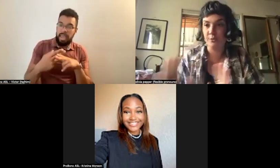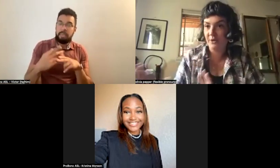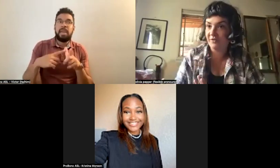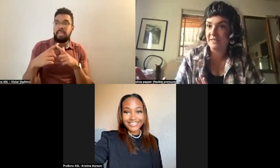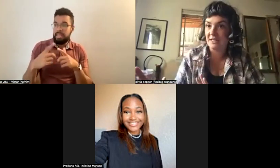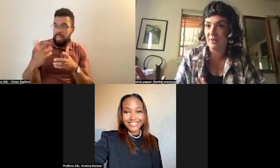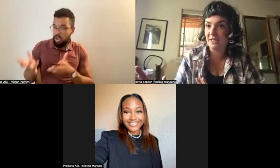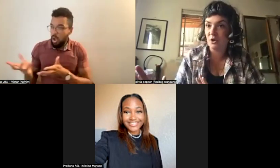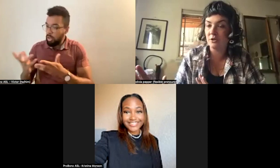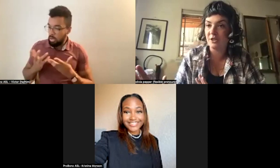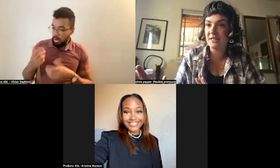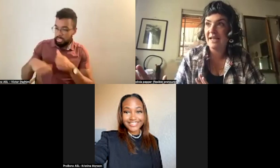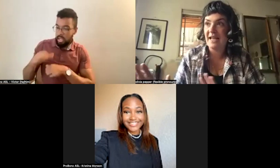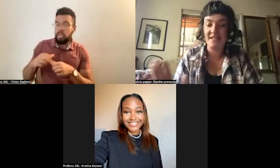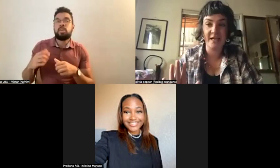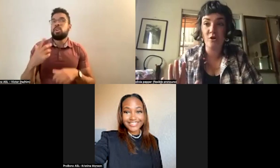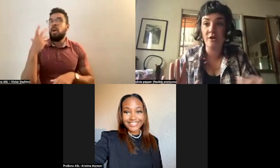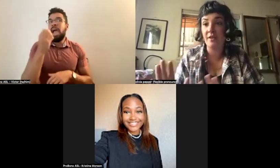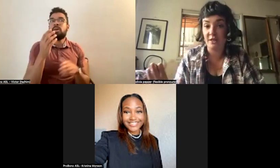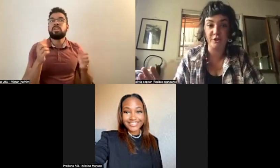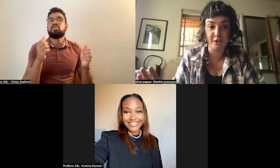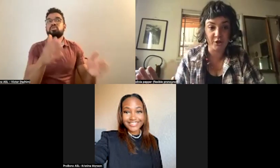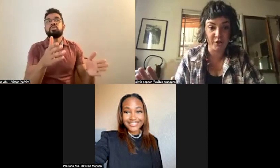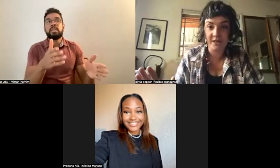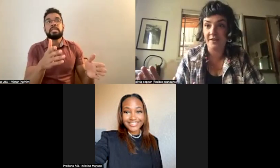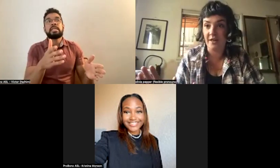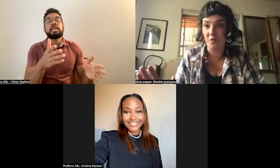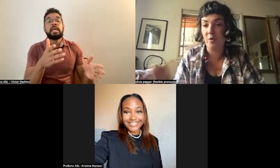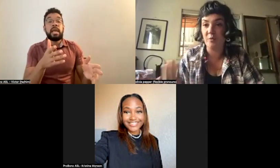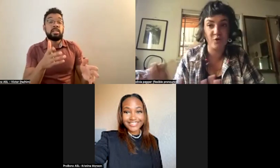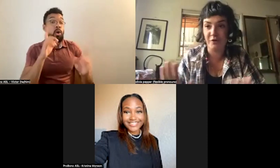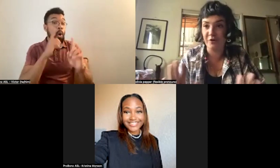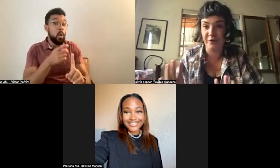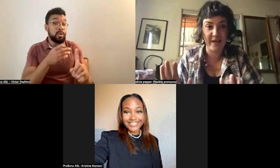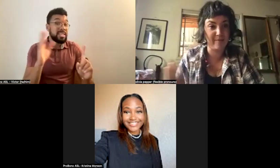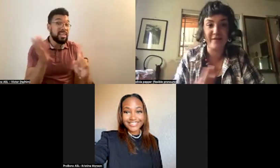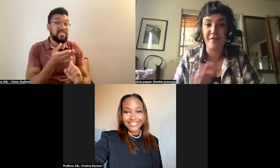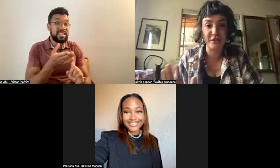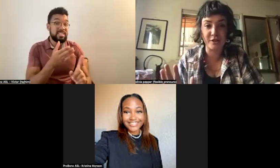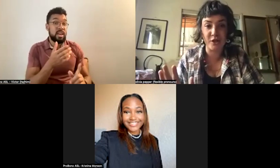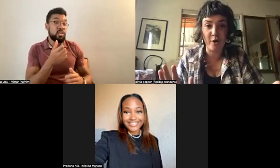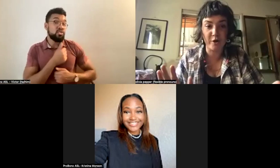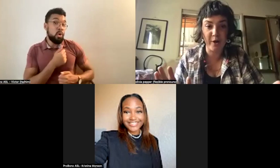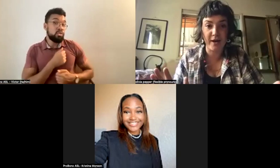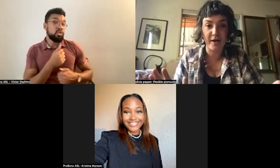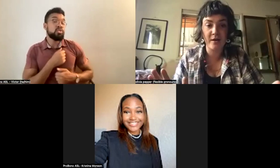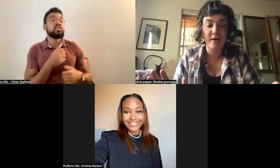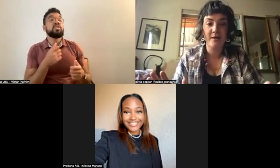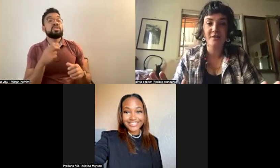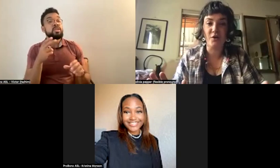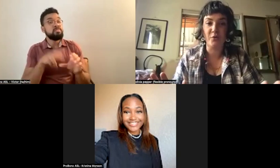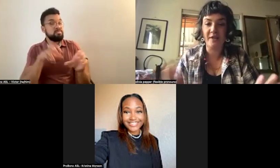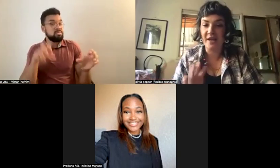to convince as many soldiers as they could that they should desert, and that the war was over for them, and that they should stop occupying.